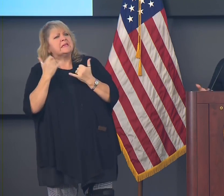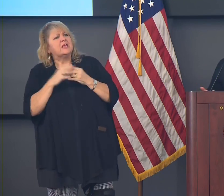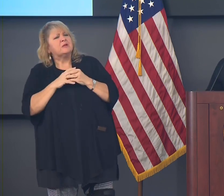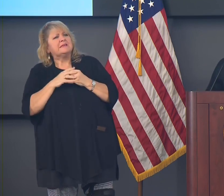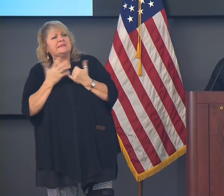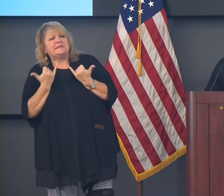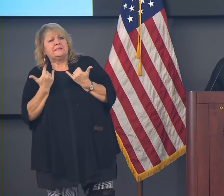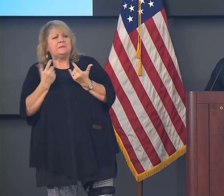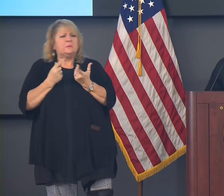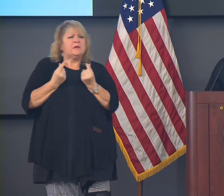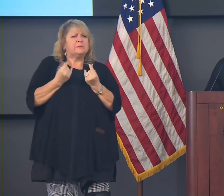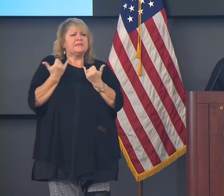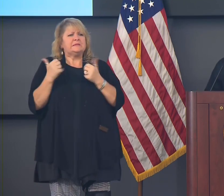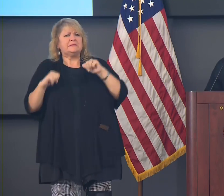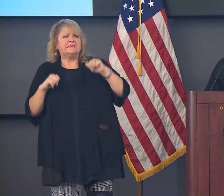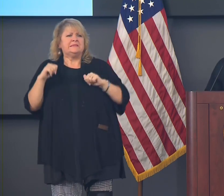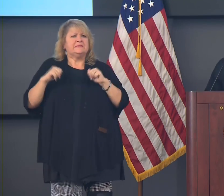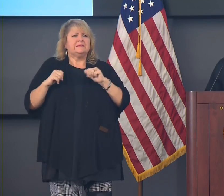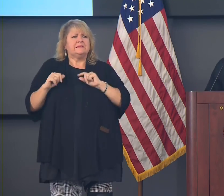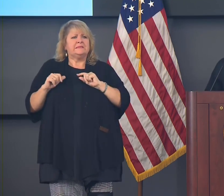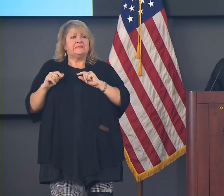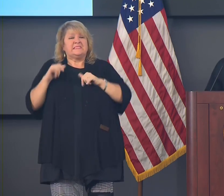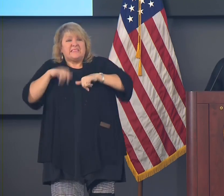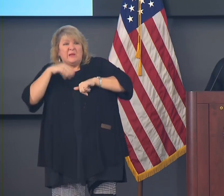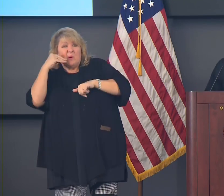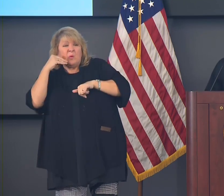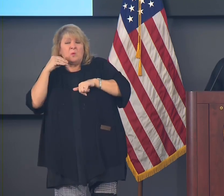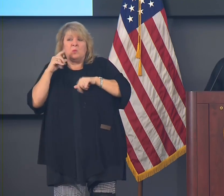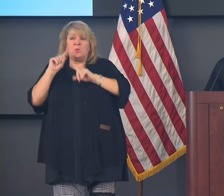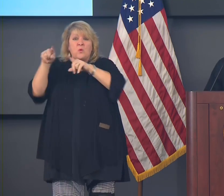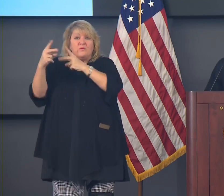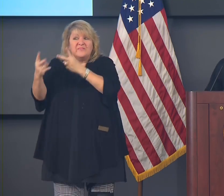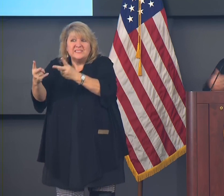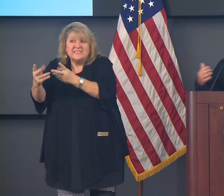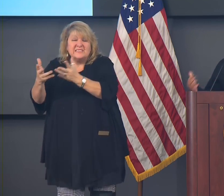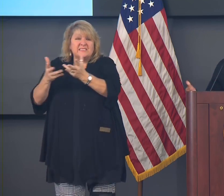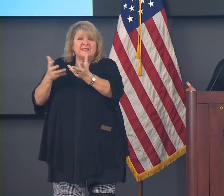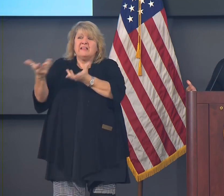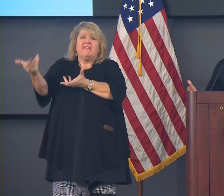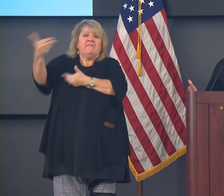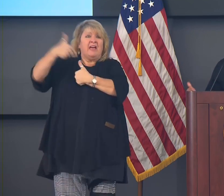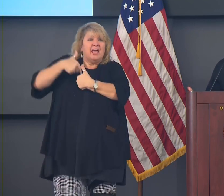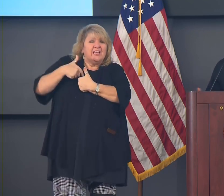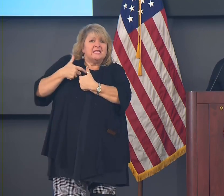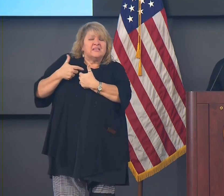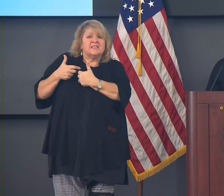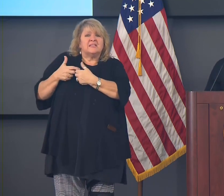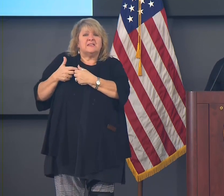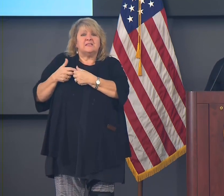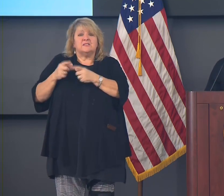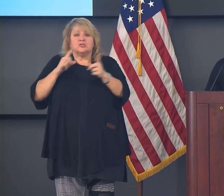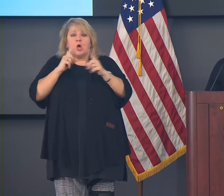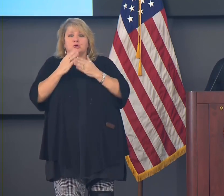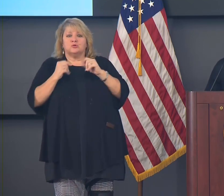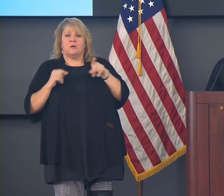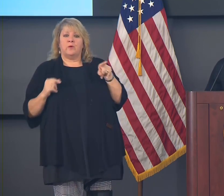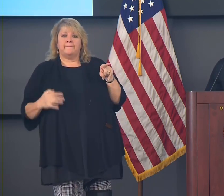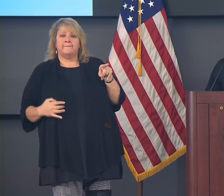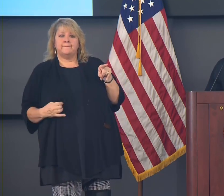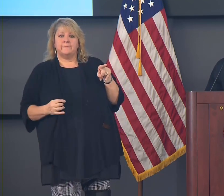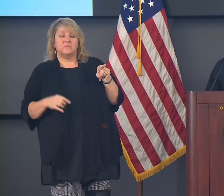are trying to make the right decision for themselves and their family, I mean, just talk to somebody who's